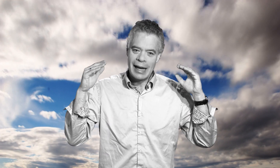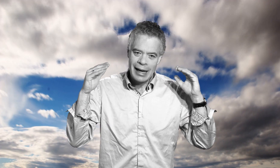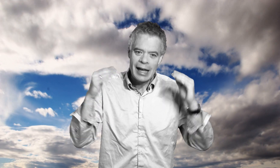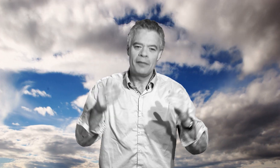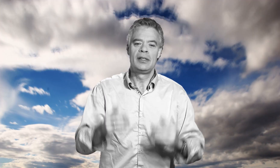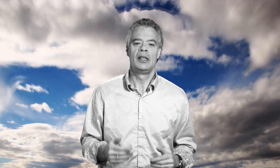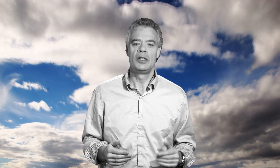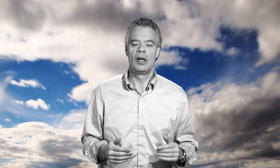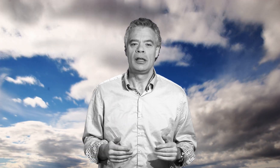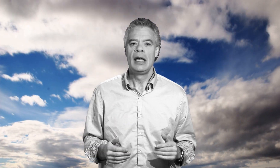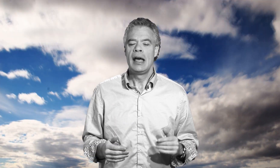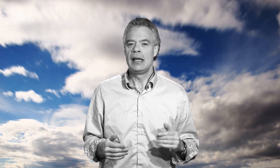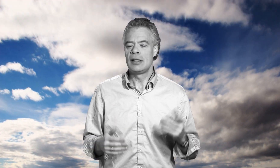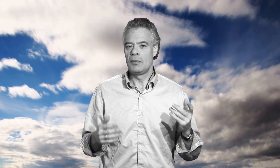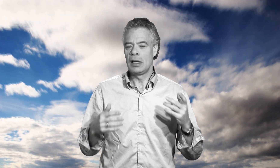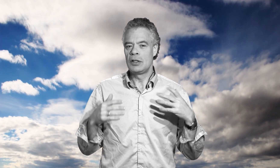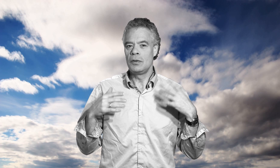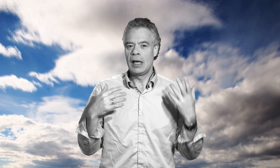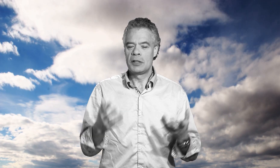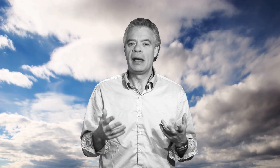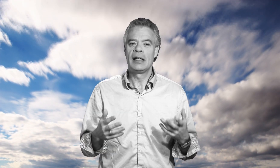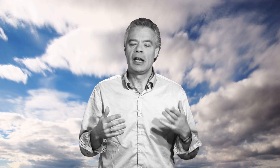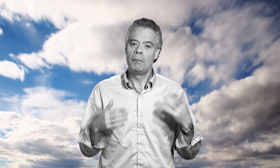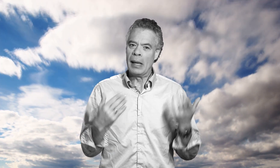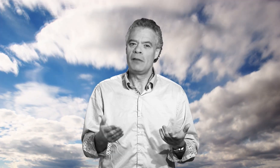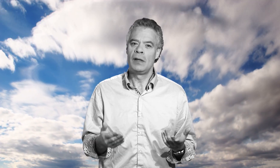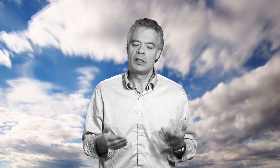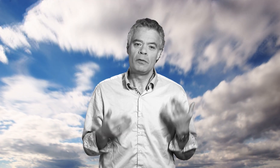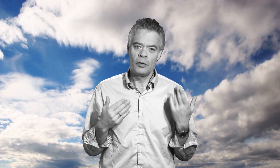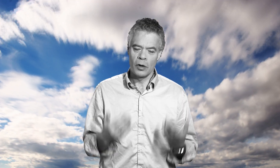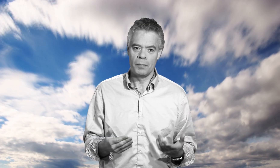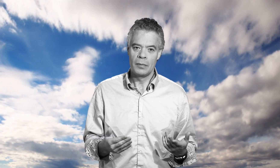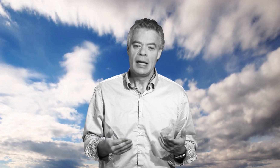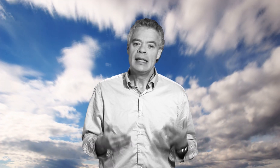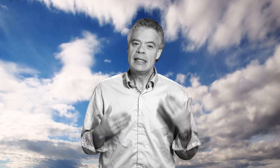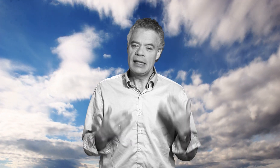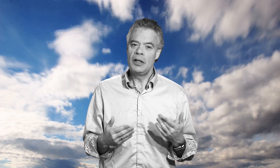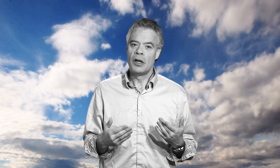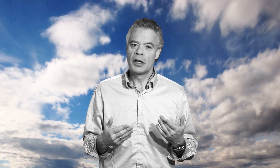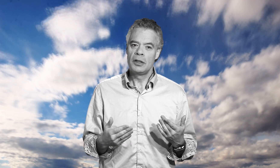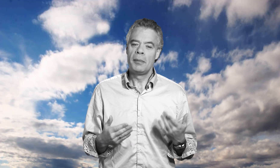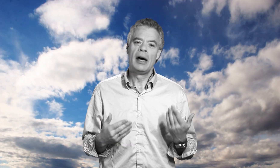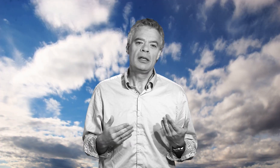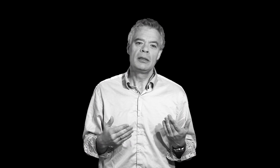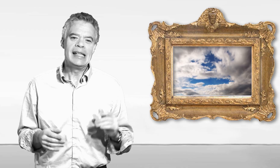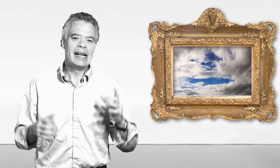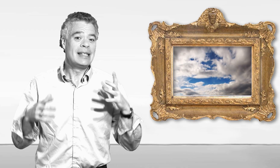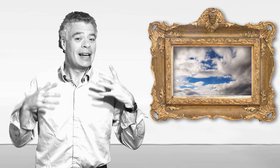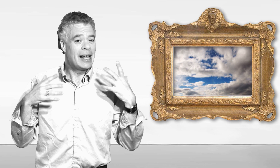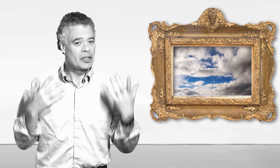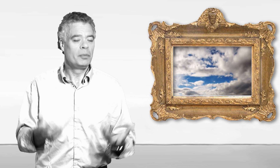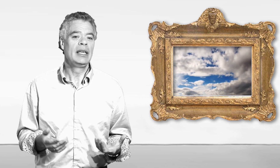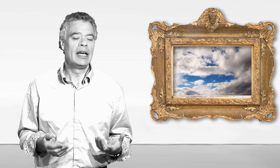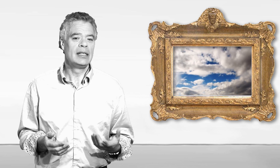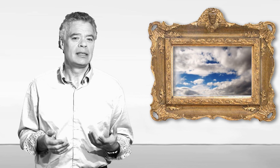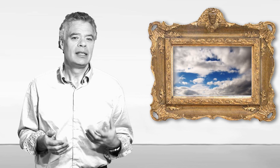place a lot of attention on and it's something to expect a lot of benefits from. See your doctor about it. There is